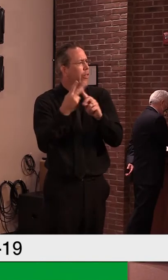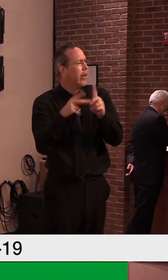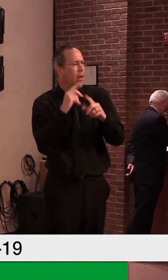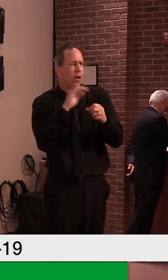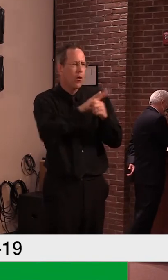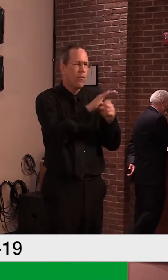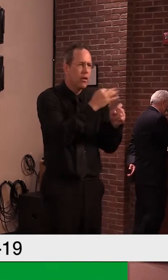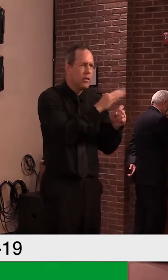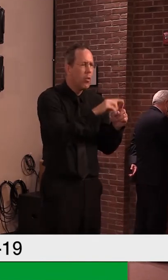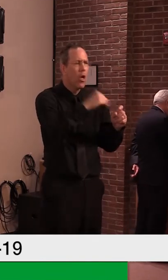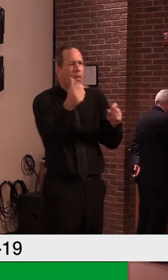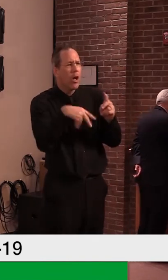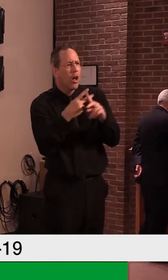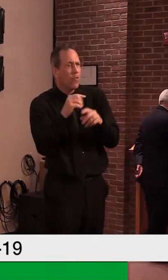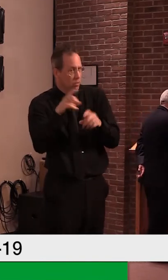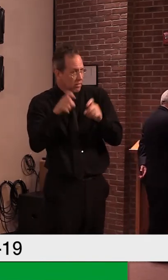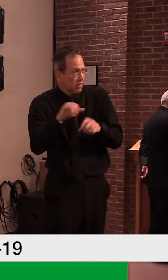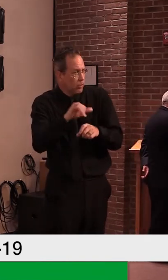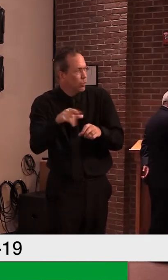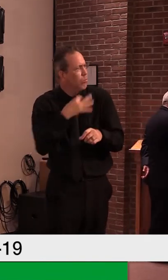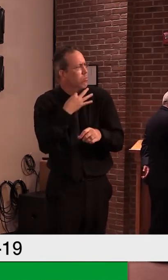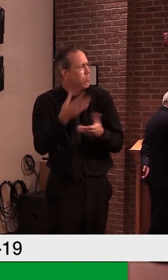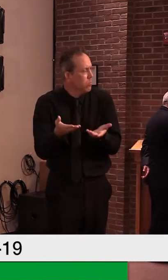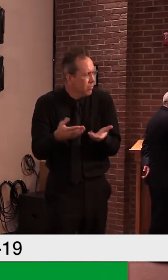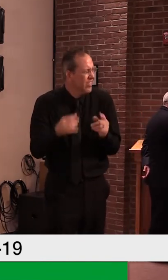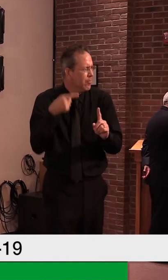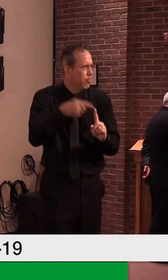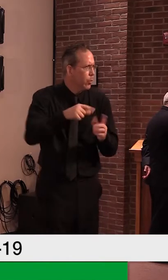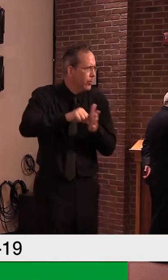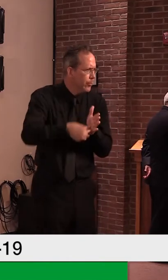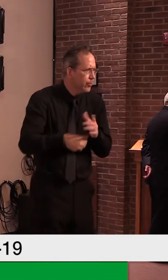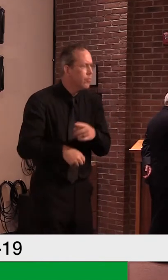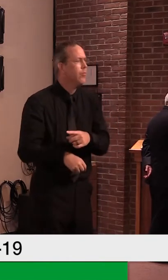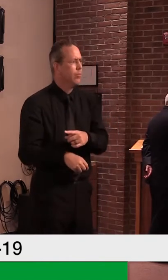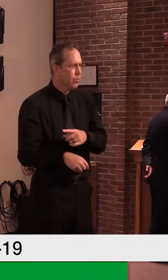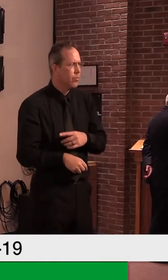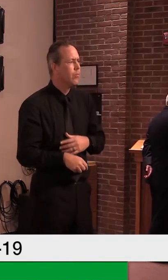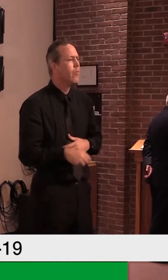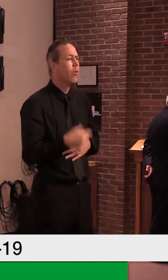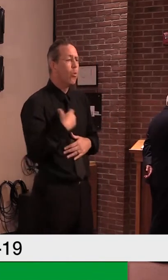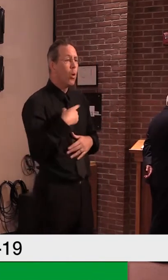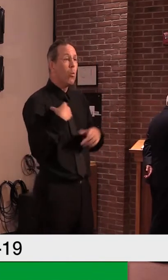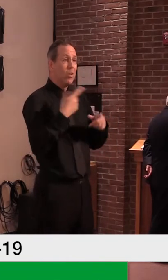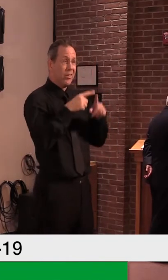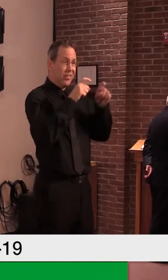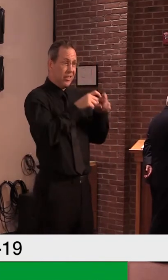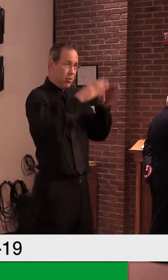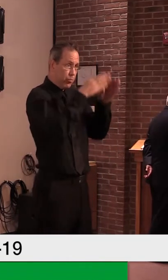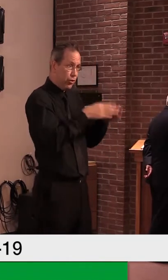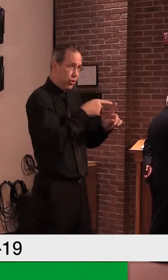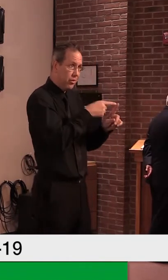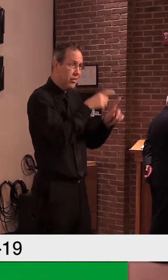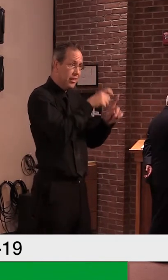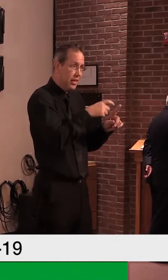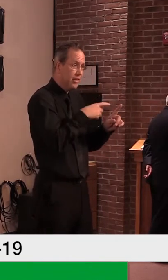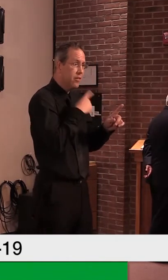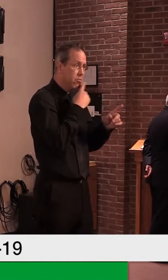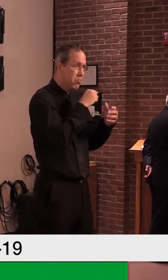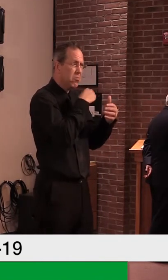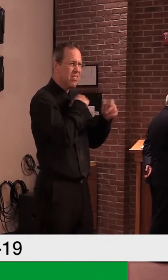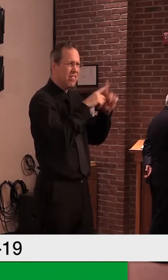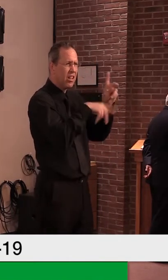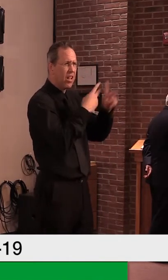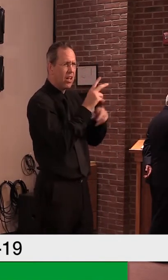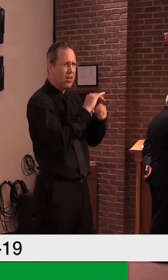validation testing, they carefully look at this whole phenomenon of cross-reactivity. And that's where the